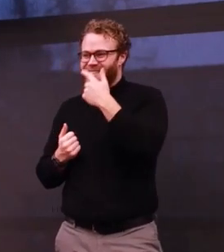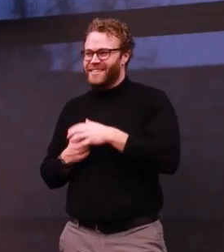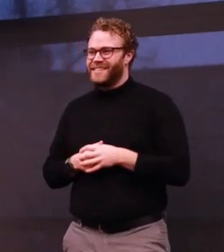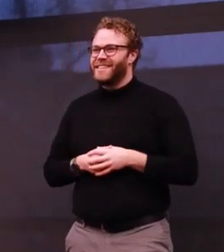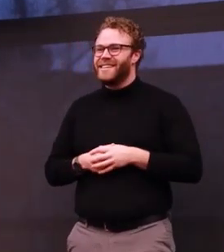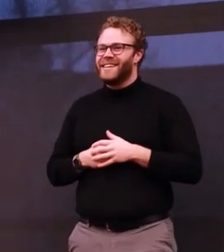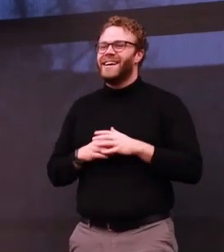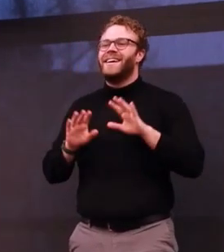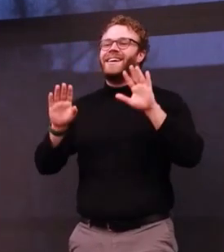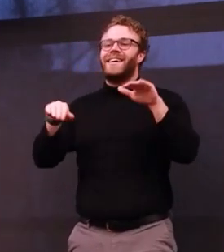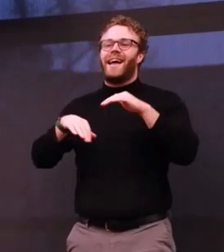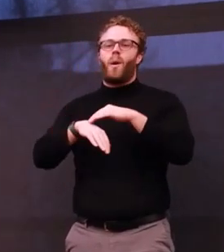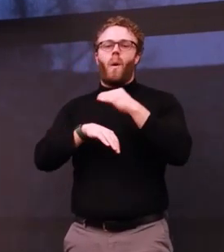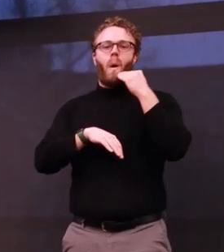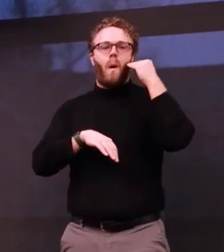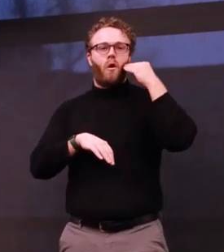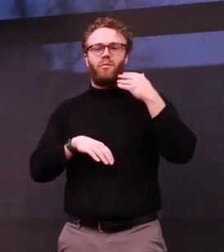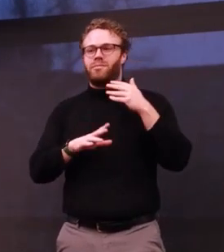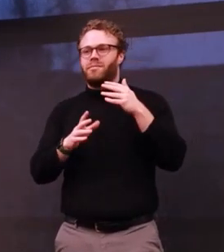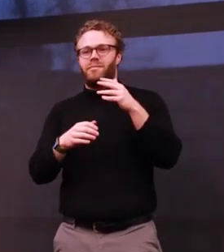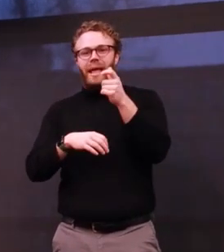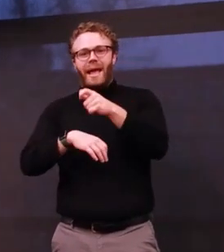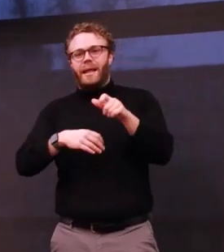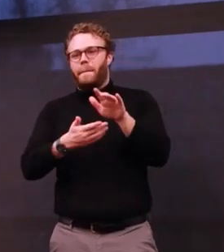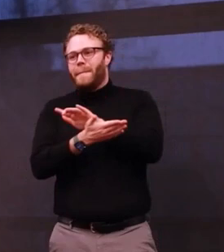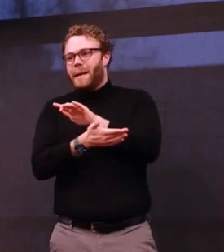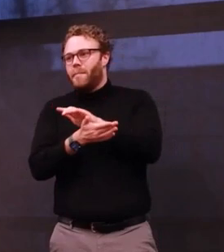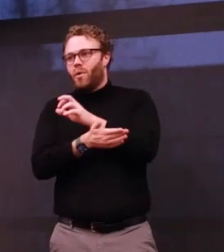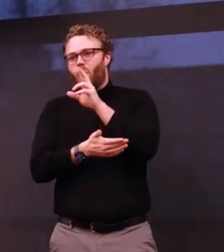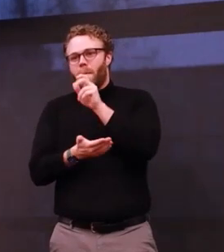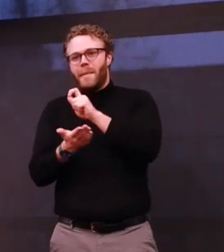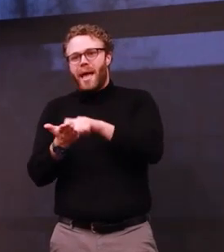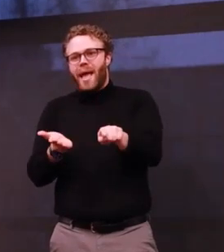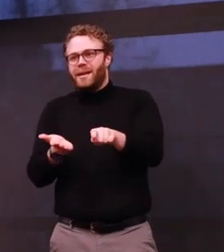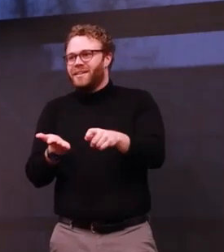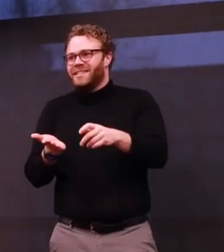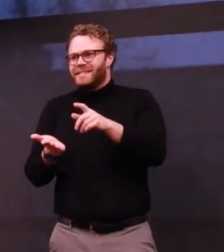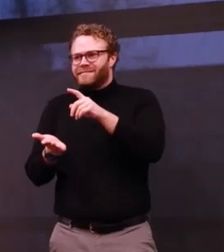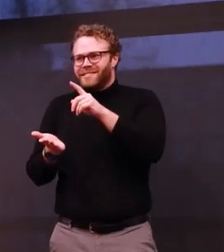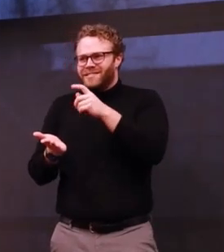At home, any piece of paper and pen will do. Sorry, I couldn't get enough for everybody.